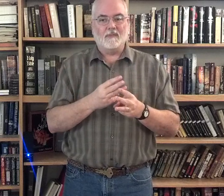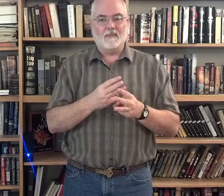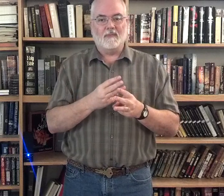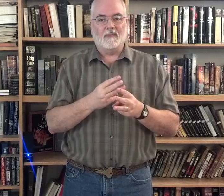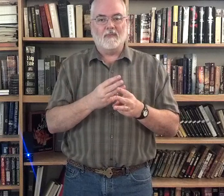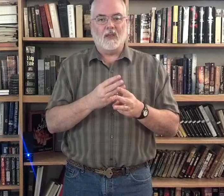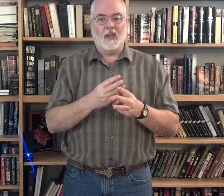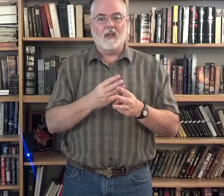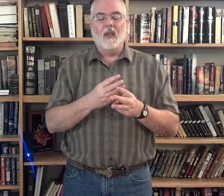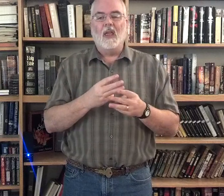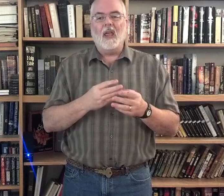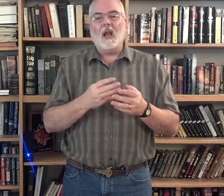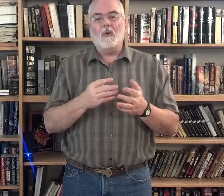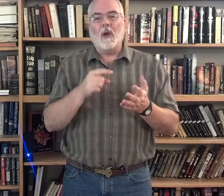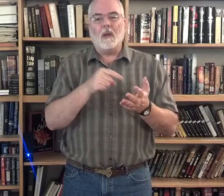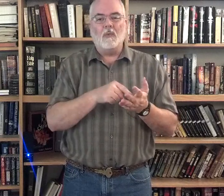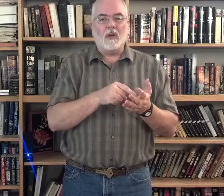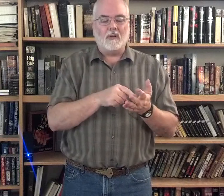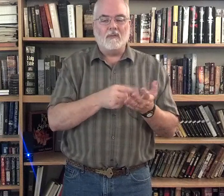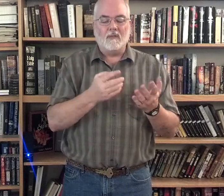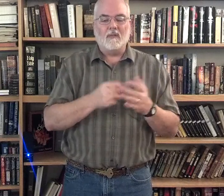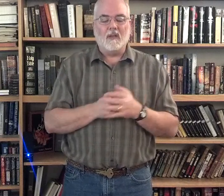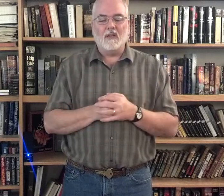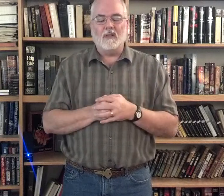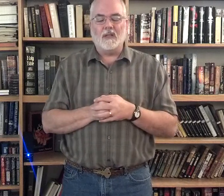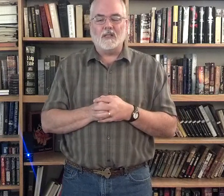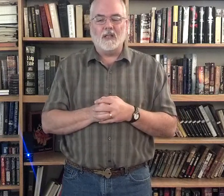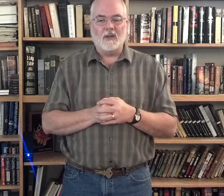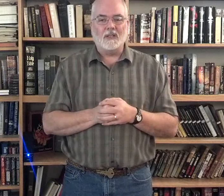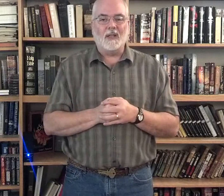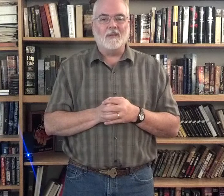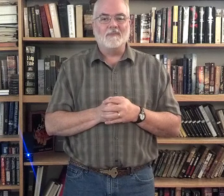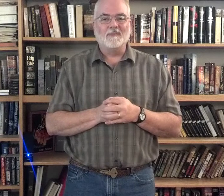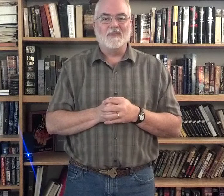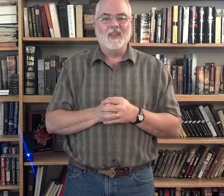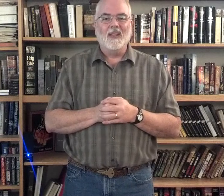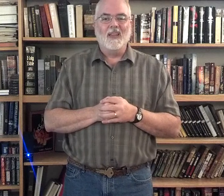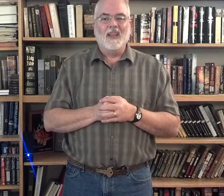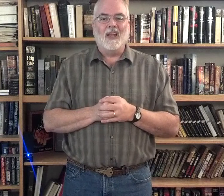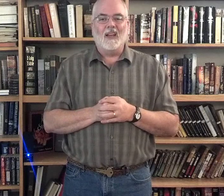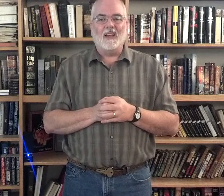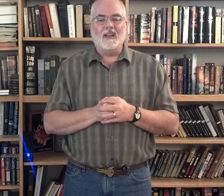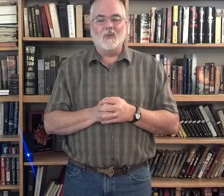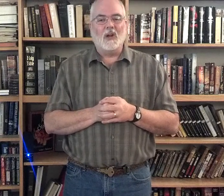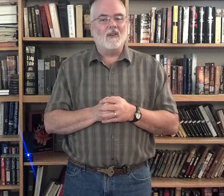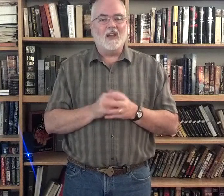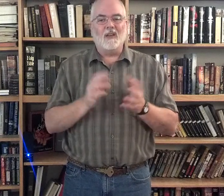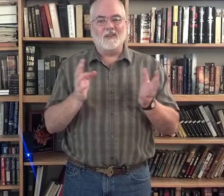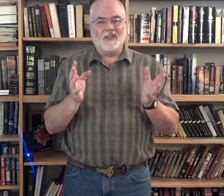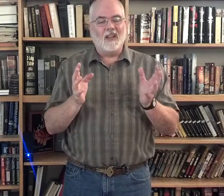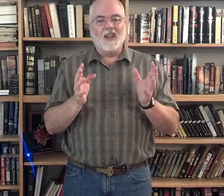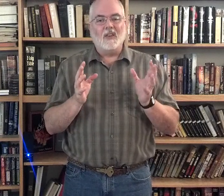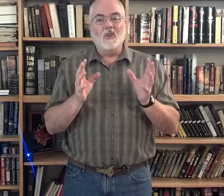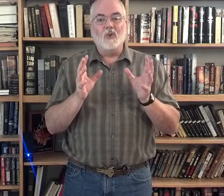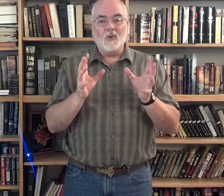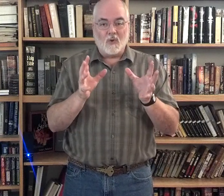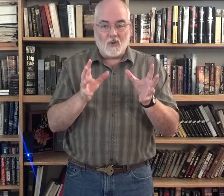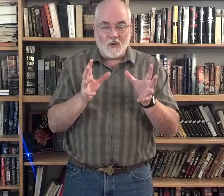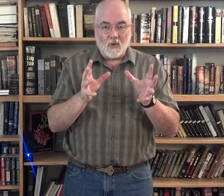Okay. I would probably put this in there this time. Whatever again. You're going